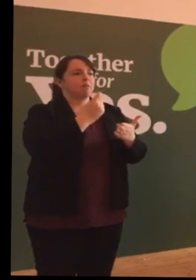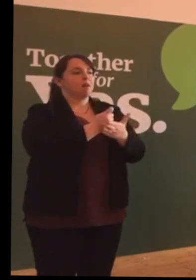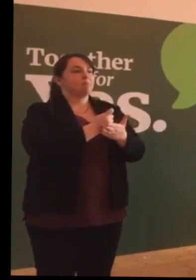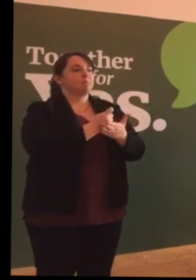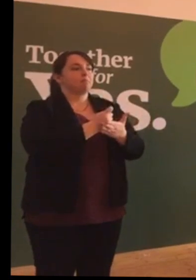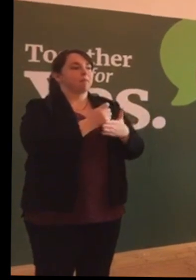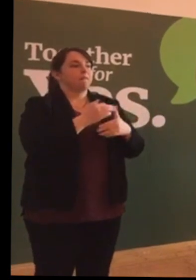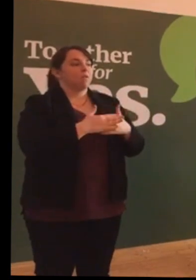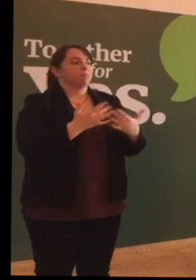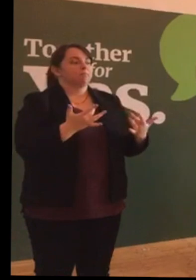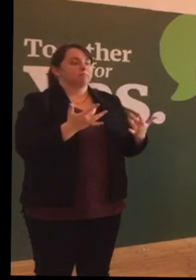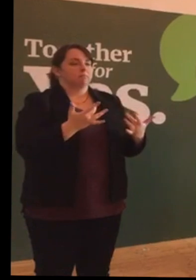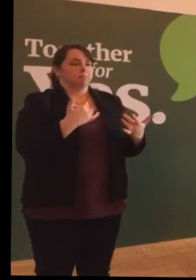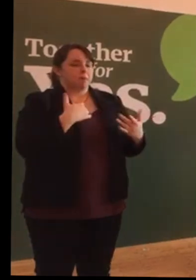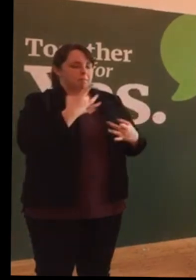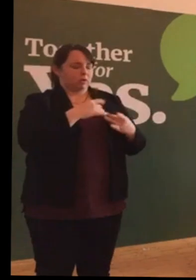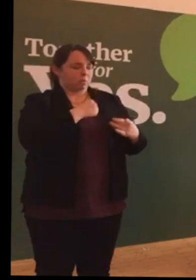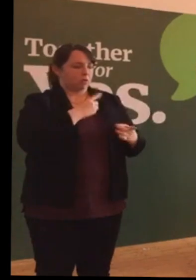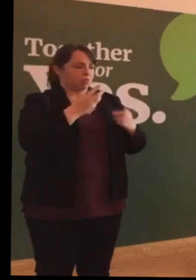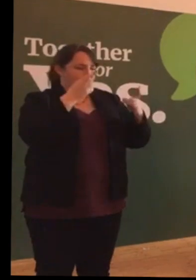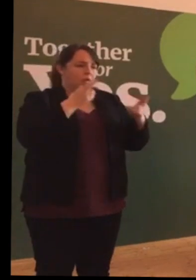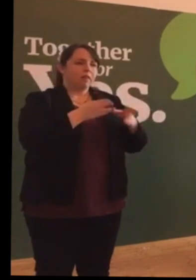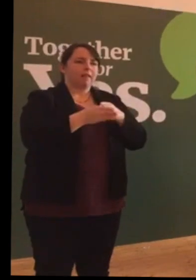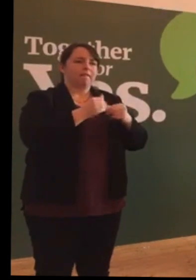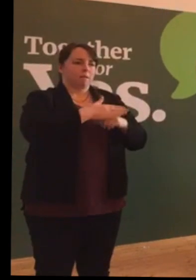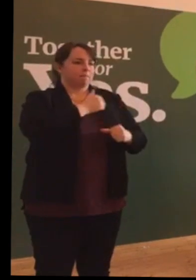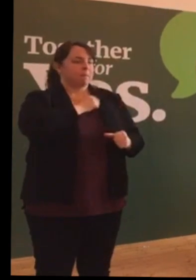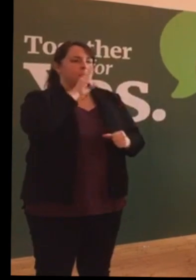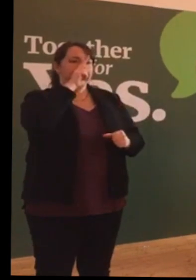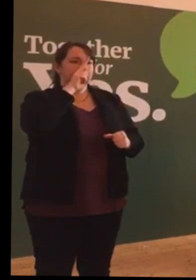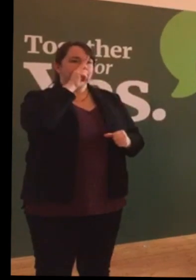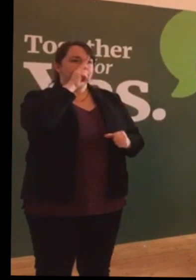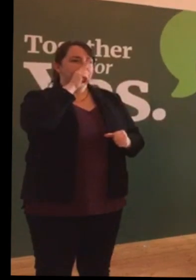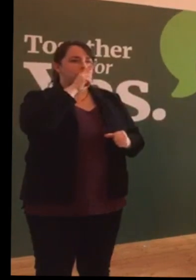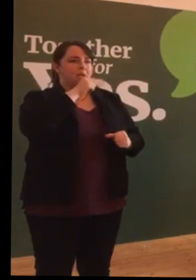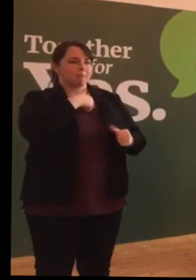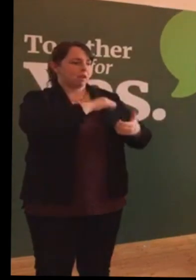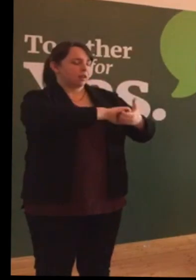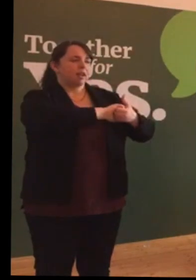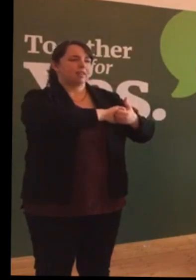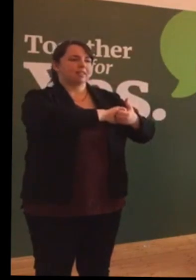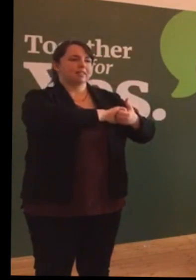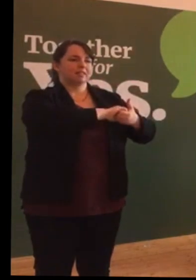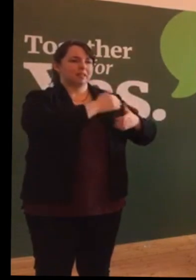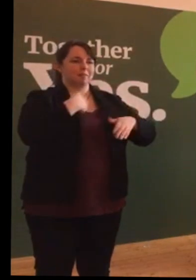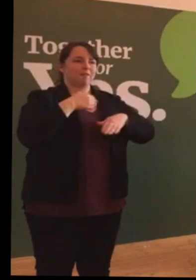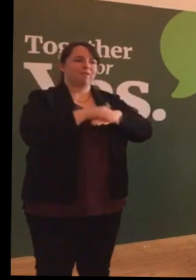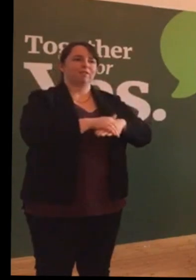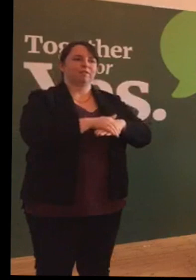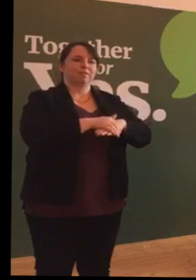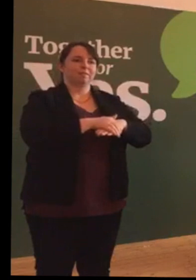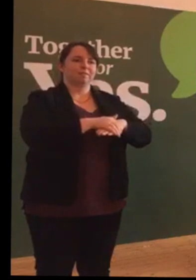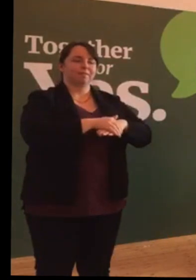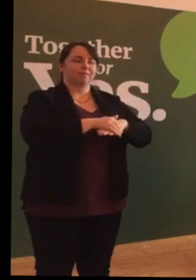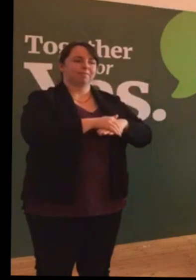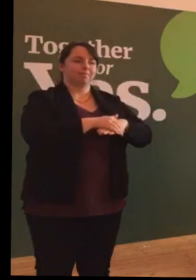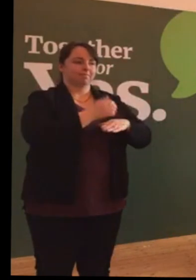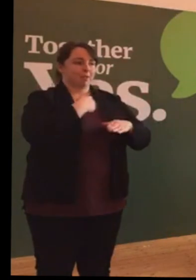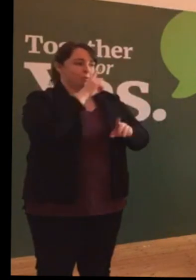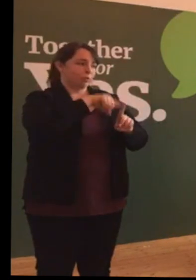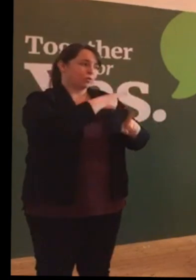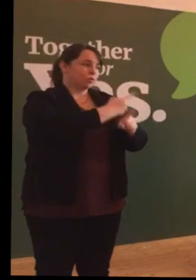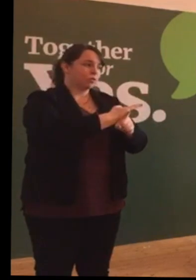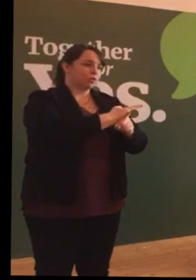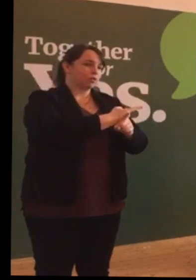by our neighbours, our colleagues, our friends, our daughters,